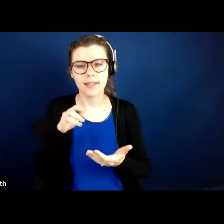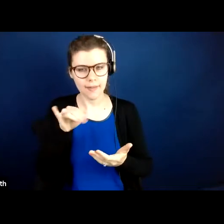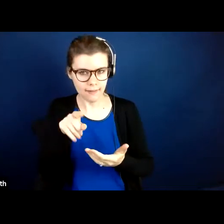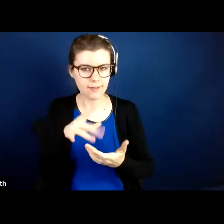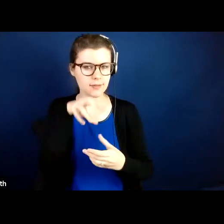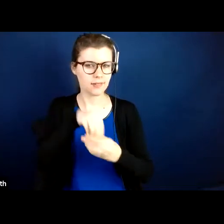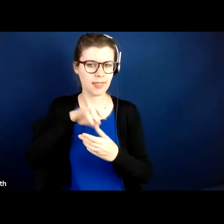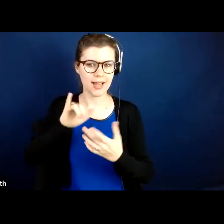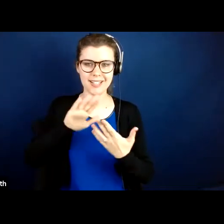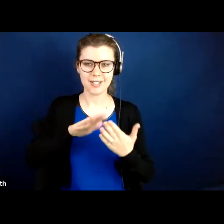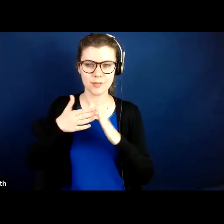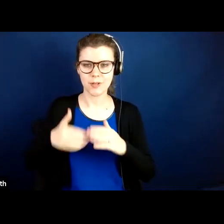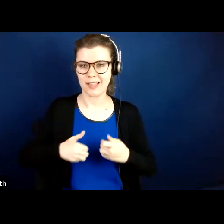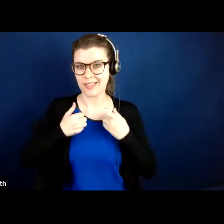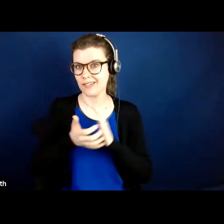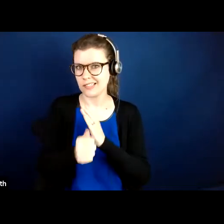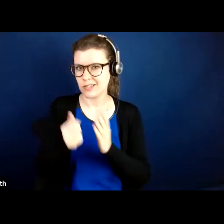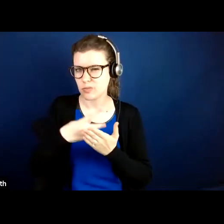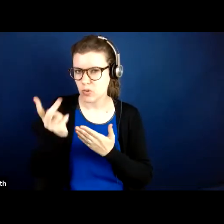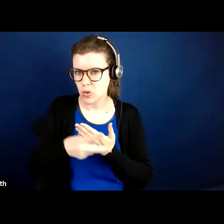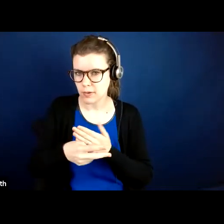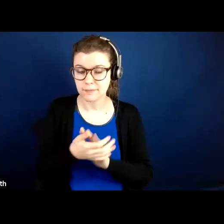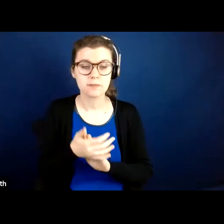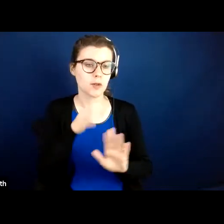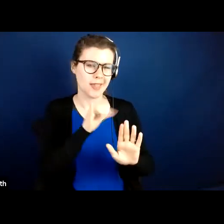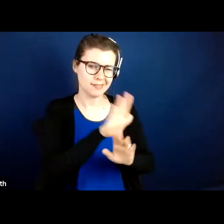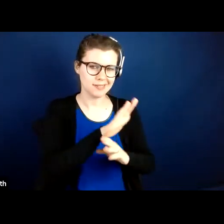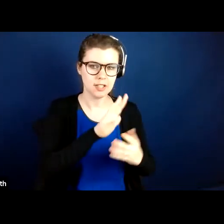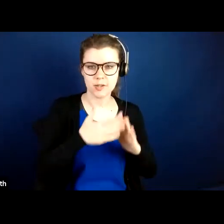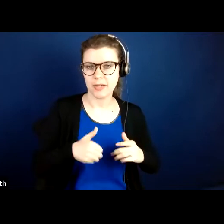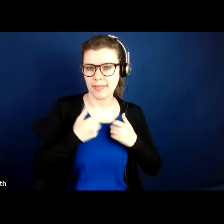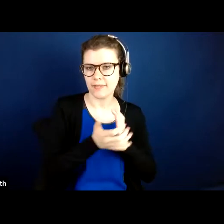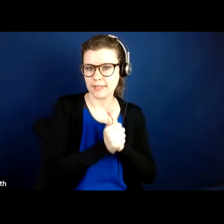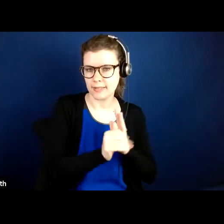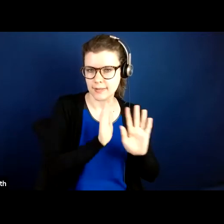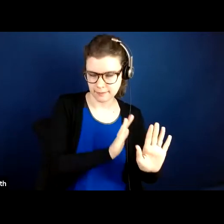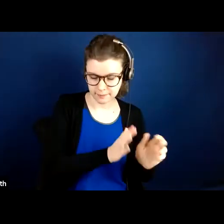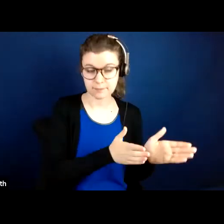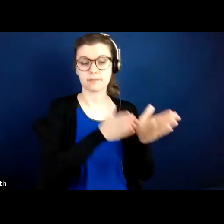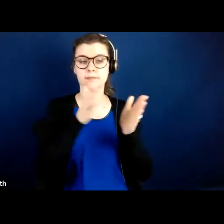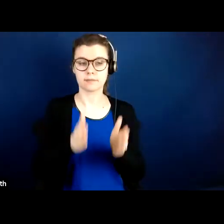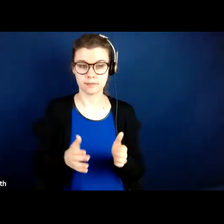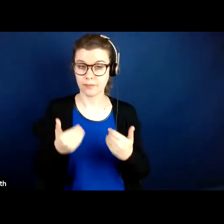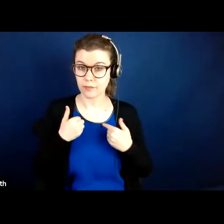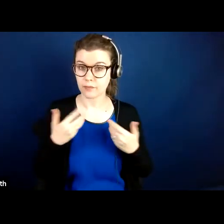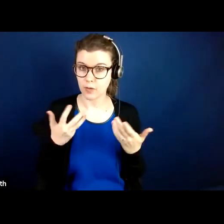program. Okay, so that's community living skills. And next we have living well in the